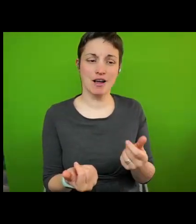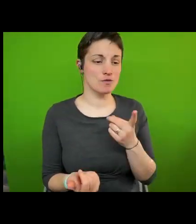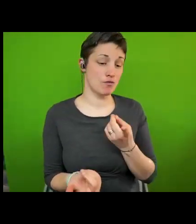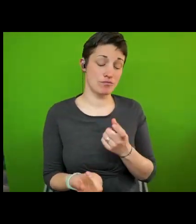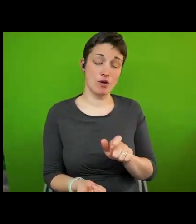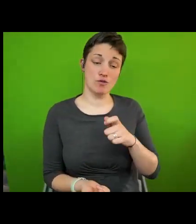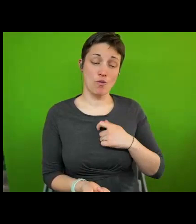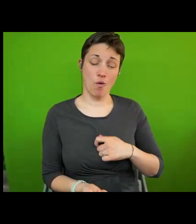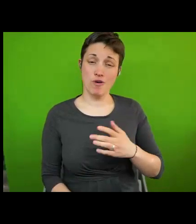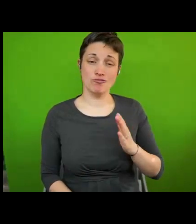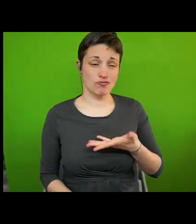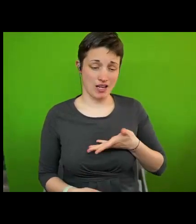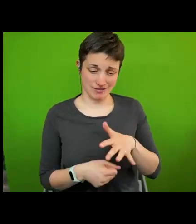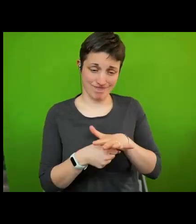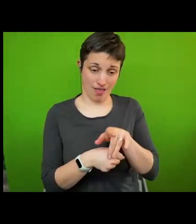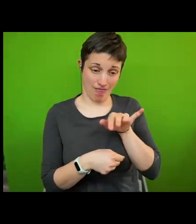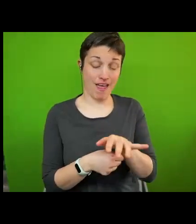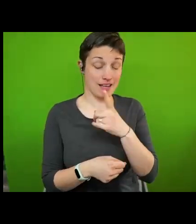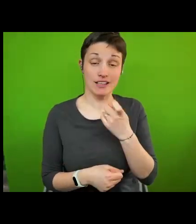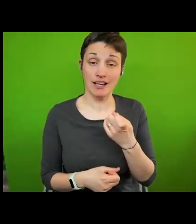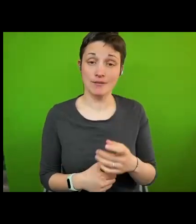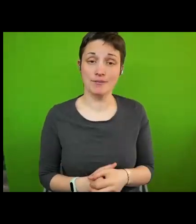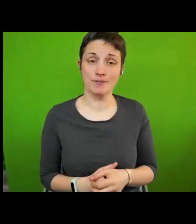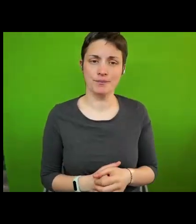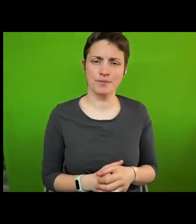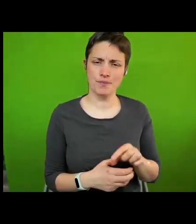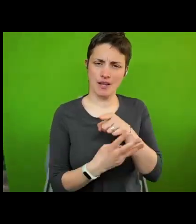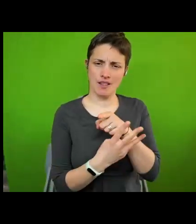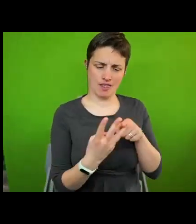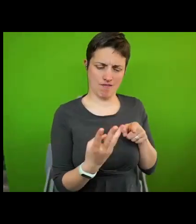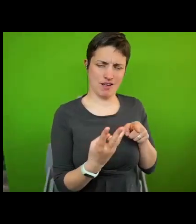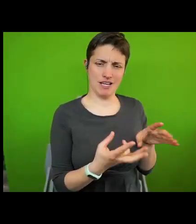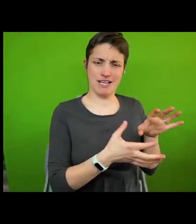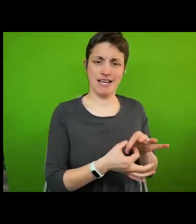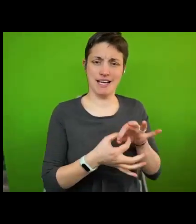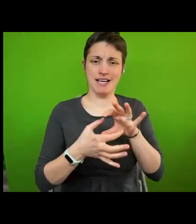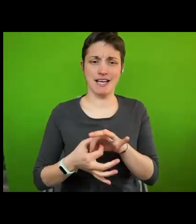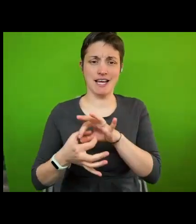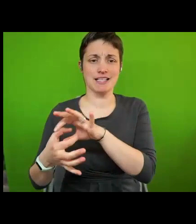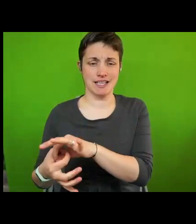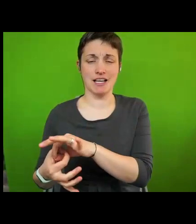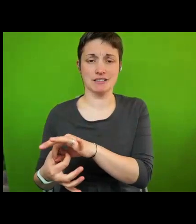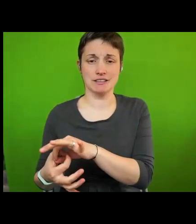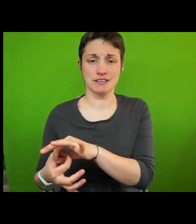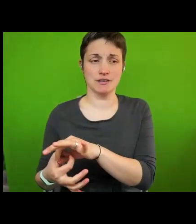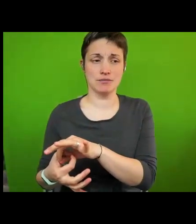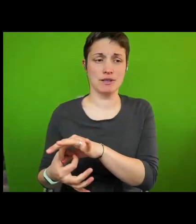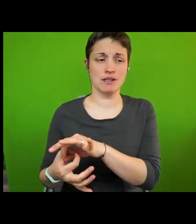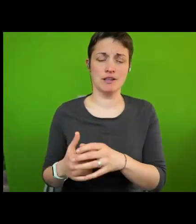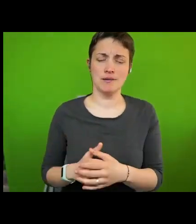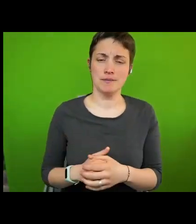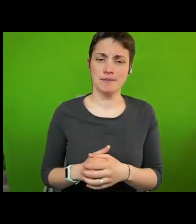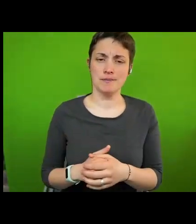these three interconnected trends ownership of human rights through human rights education